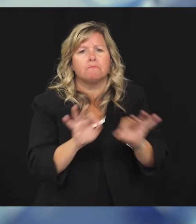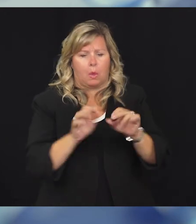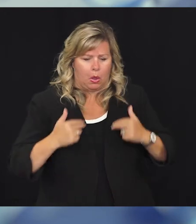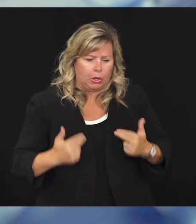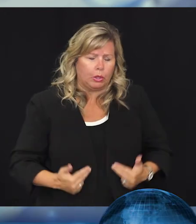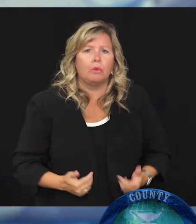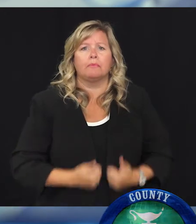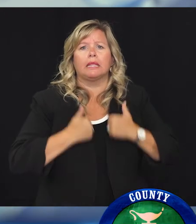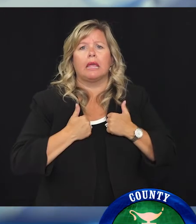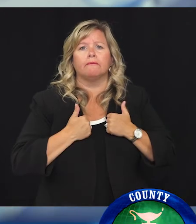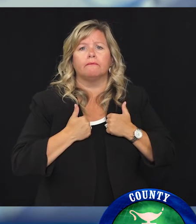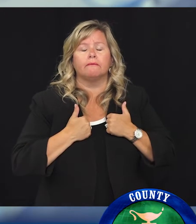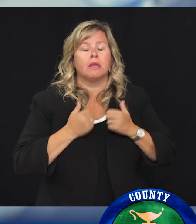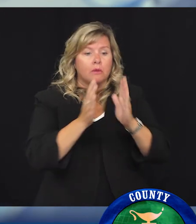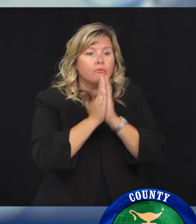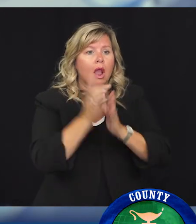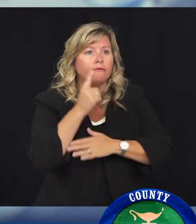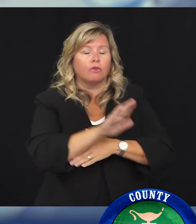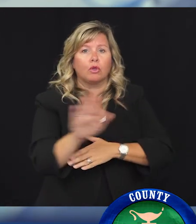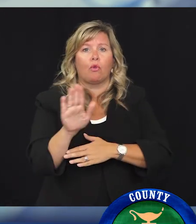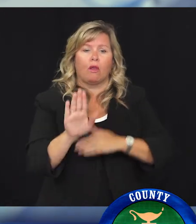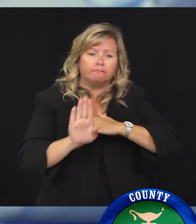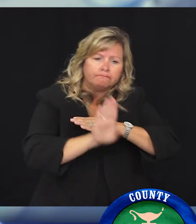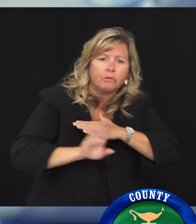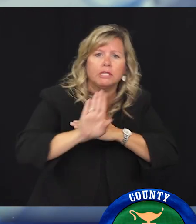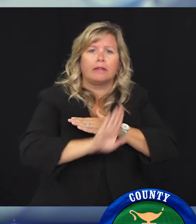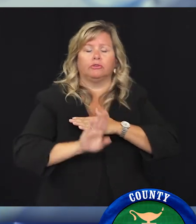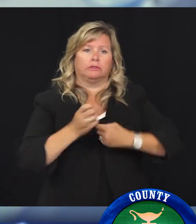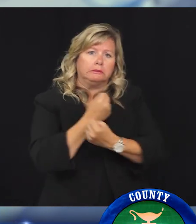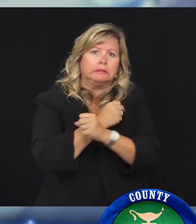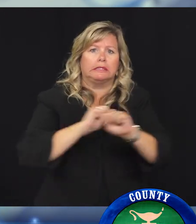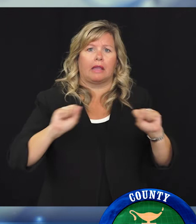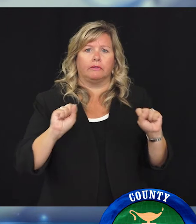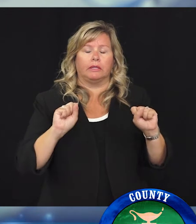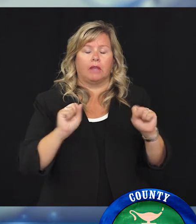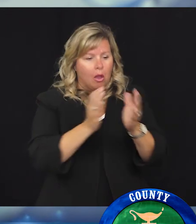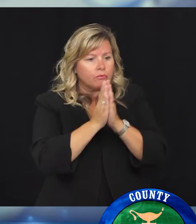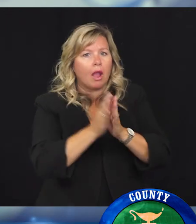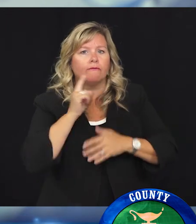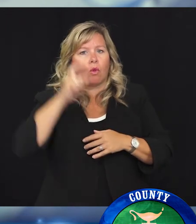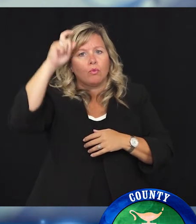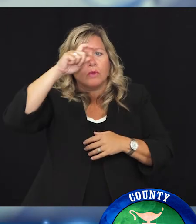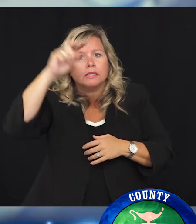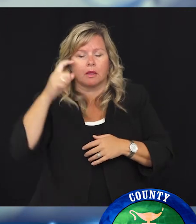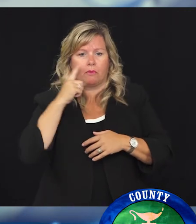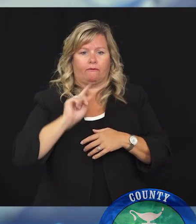and the safety of each of you. Please know that I also pray for wisdom and I pray for our country.